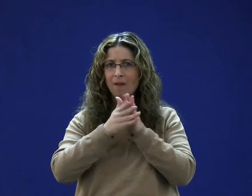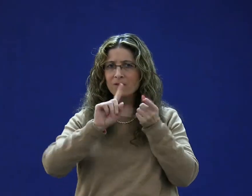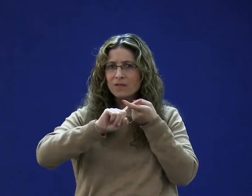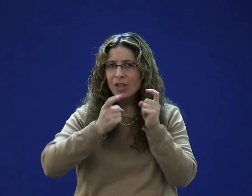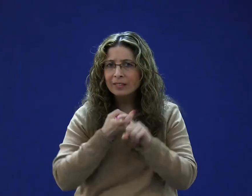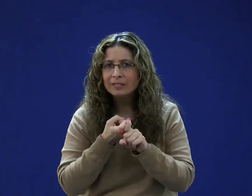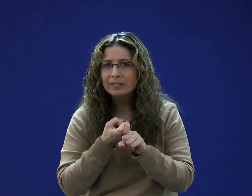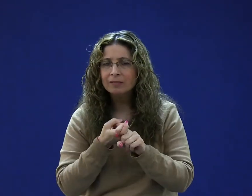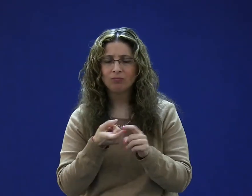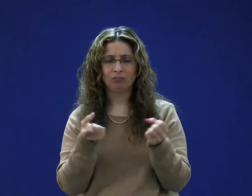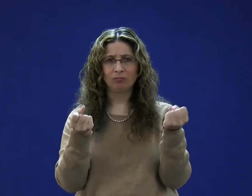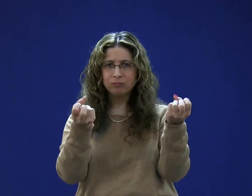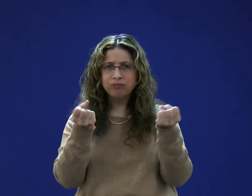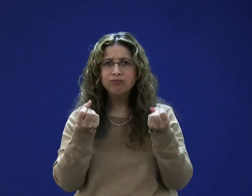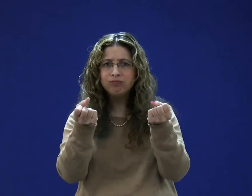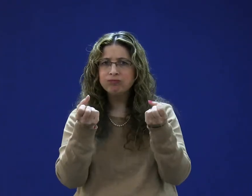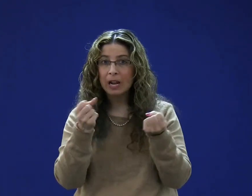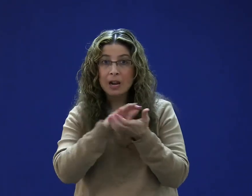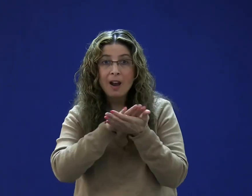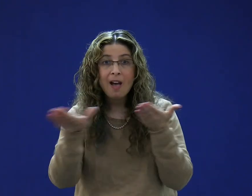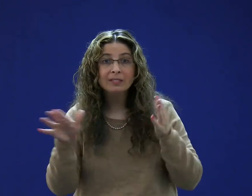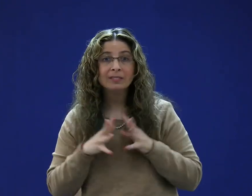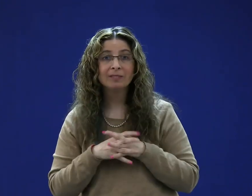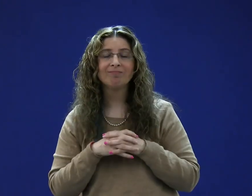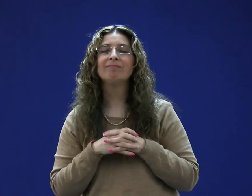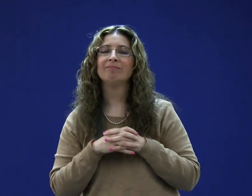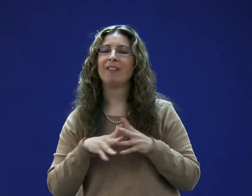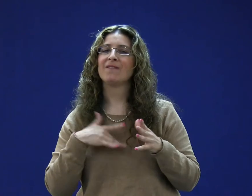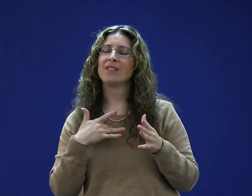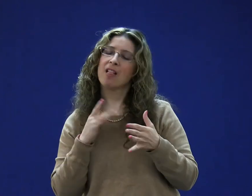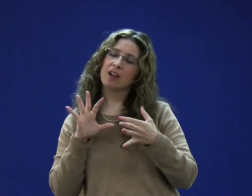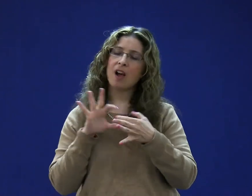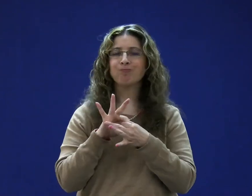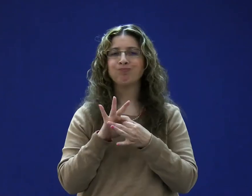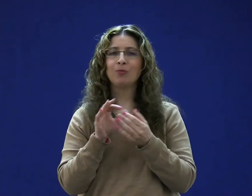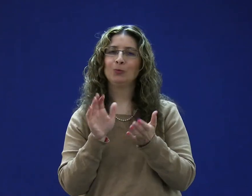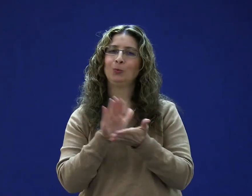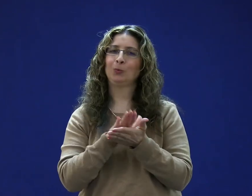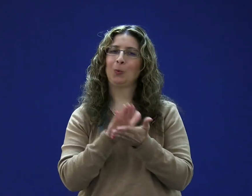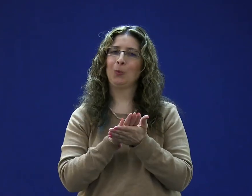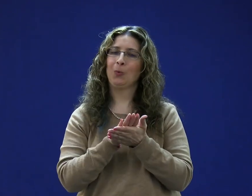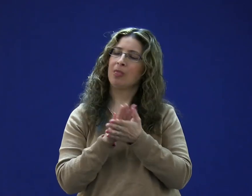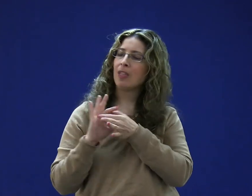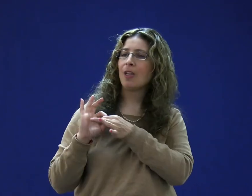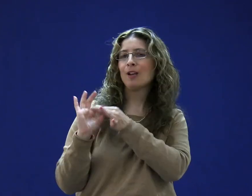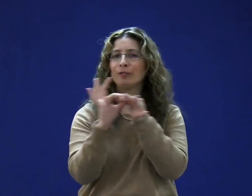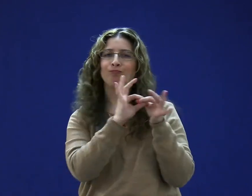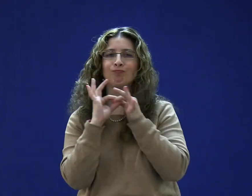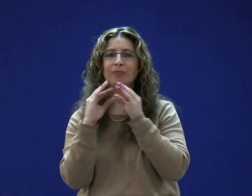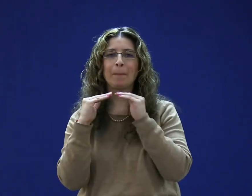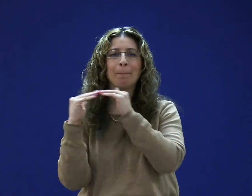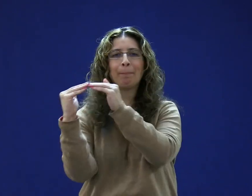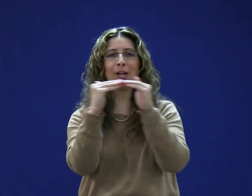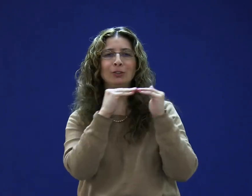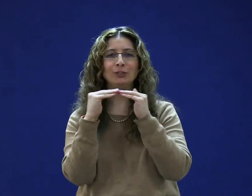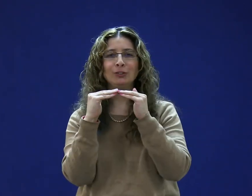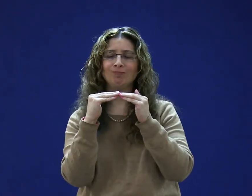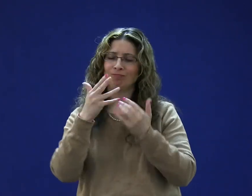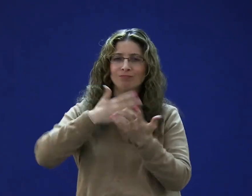communicate directly and create relationships and bond and friendship. I also find that Governor Baxter